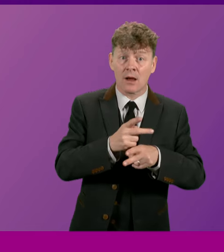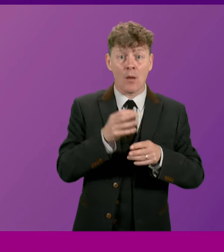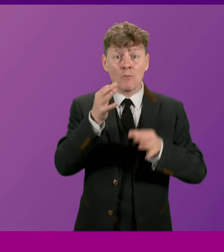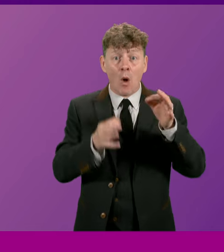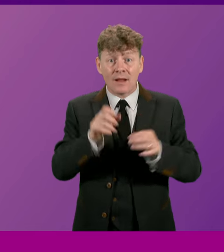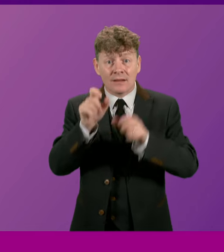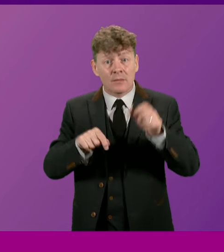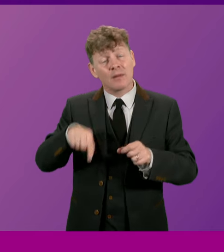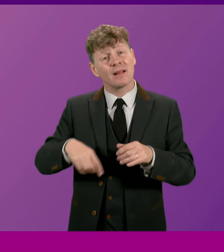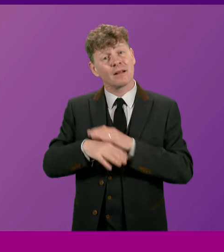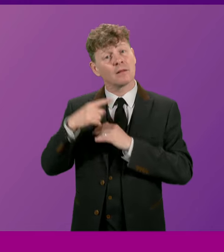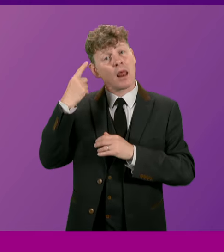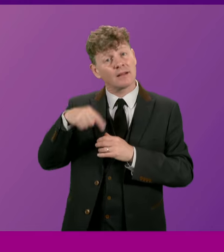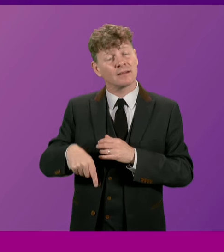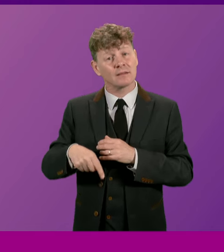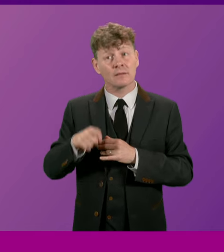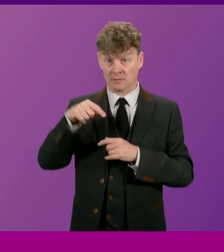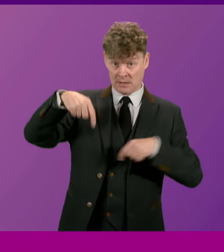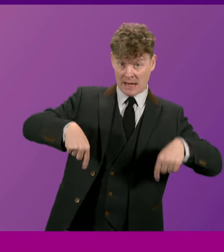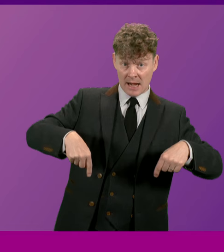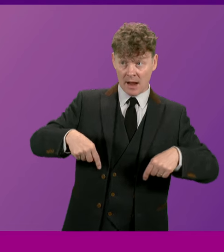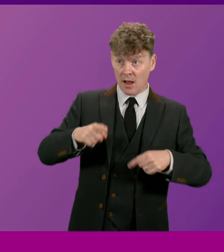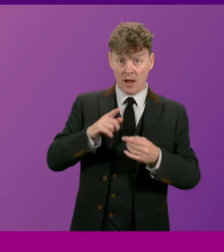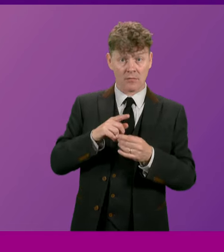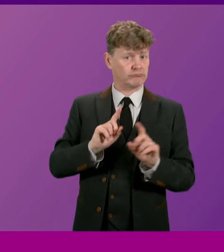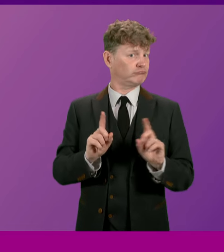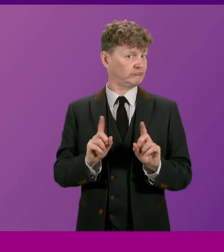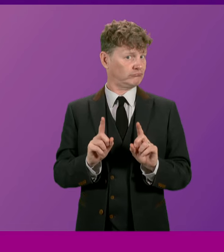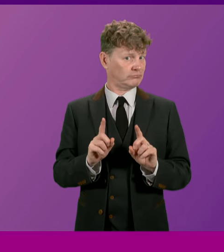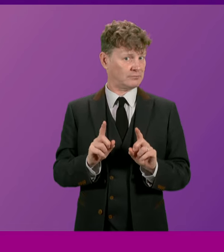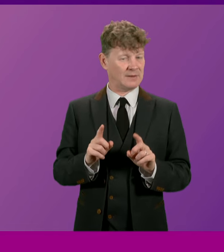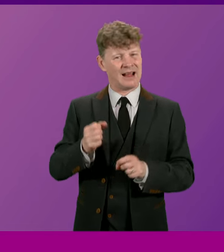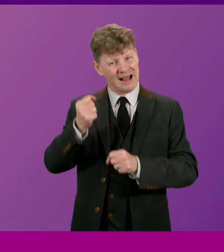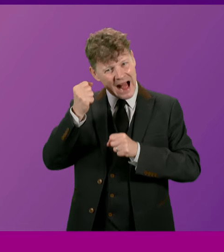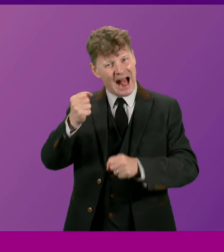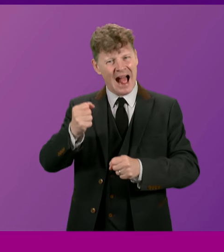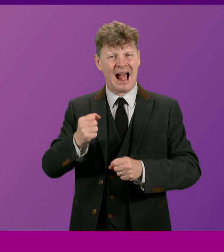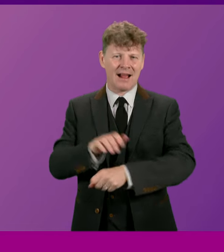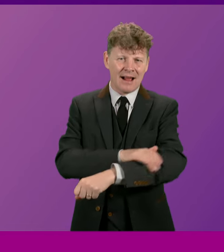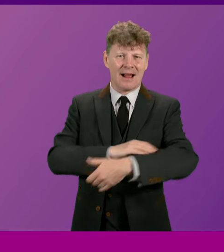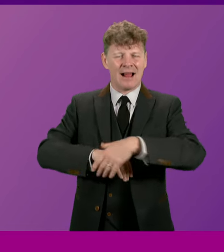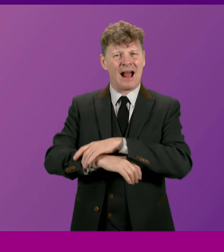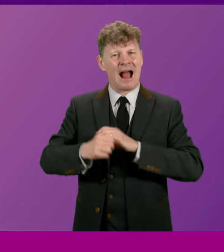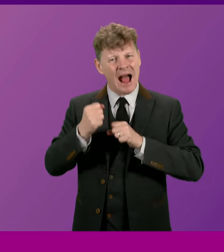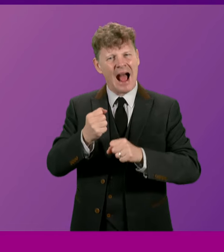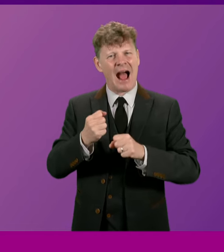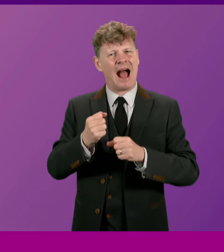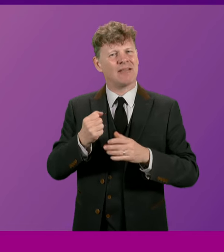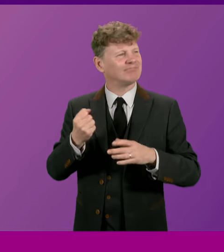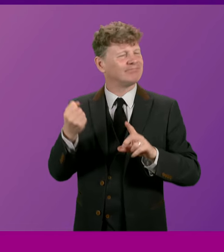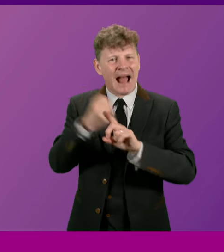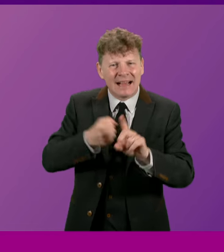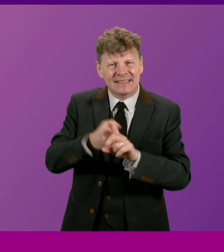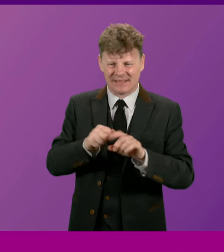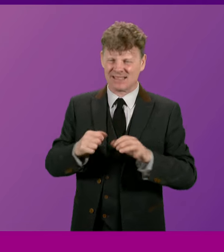or even those in Holyrood, but the energised activism of tens of thousands of people